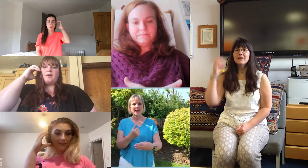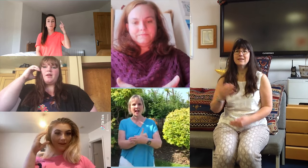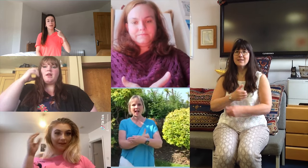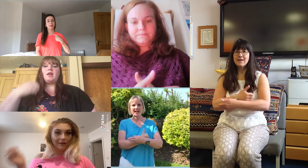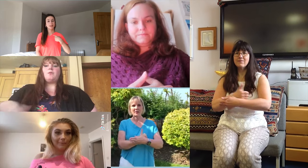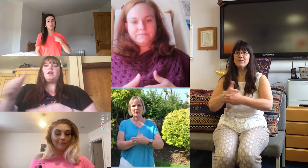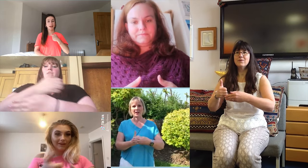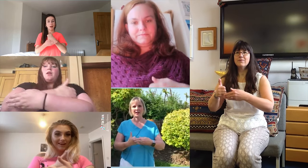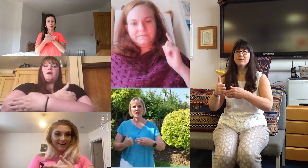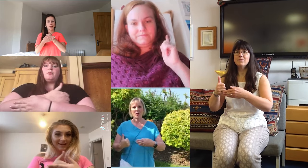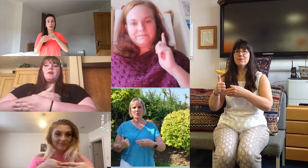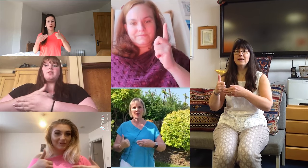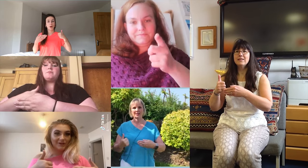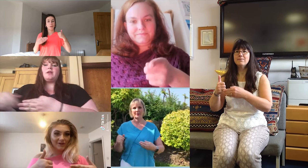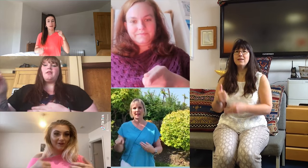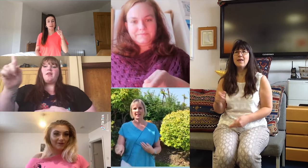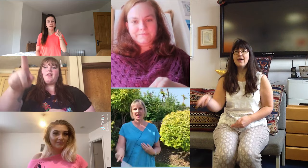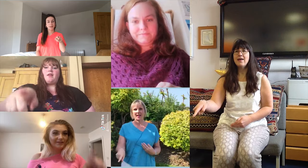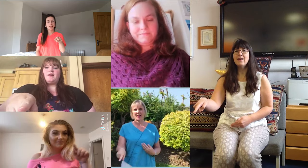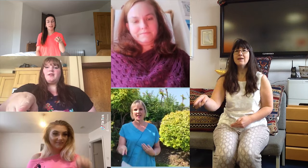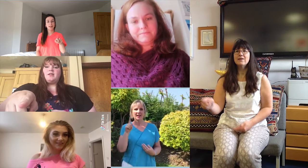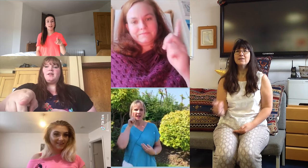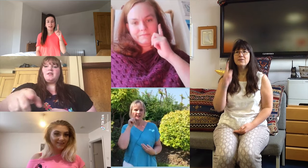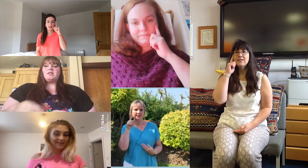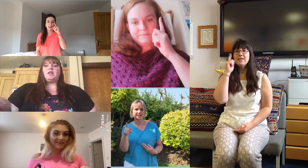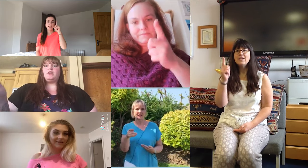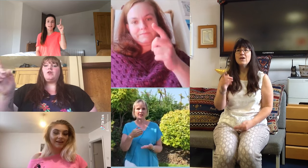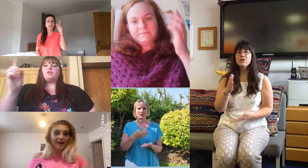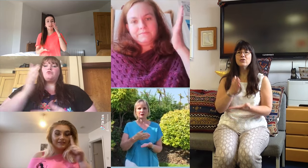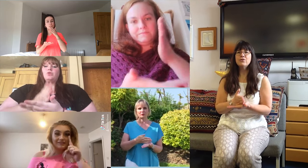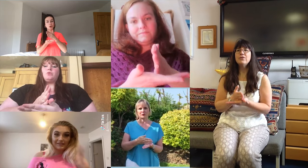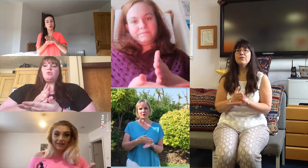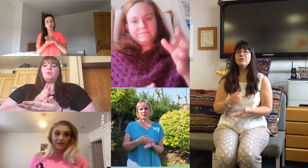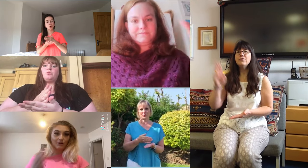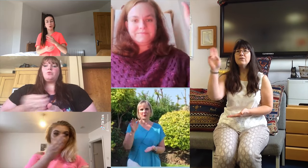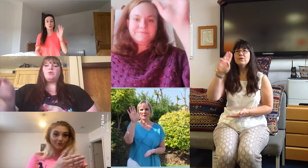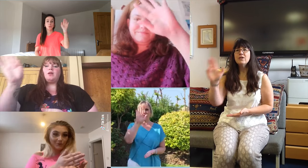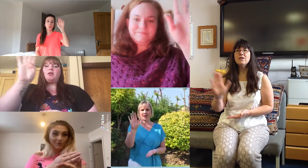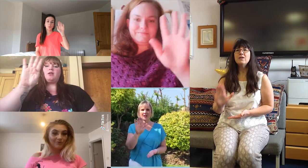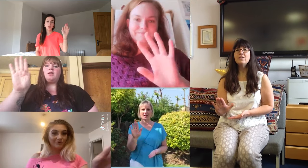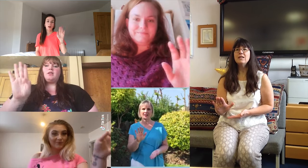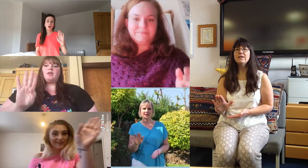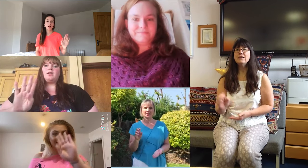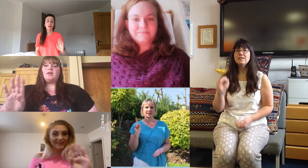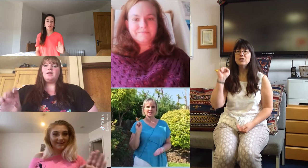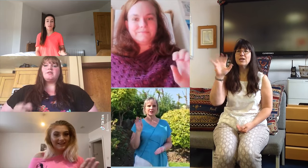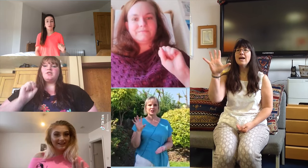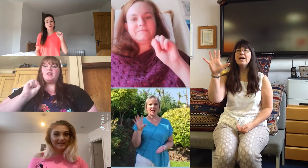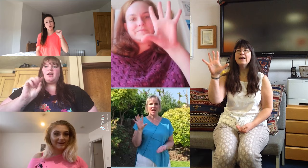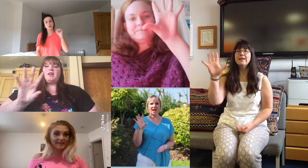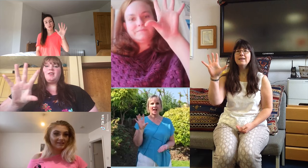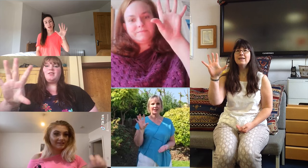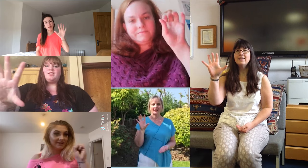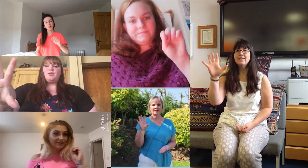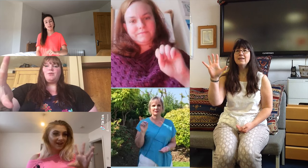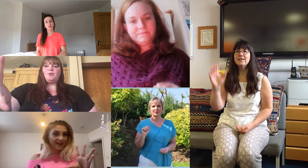me up Cause I will always be there And I see your true colors